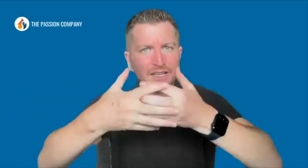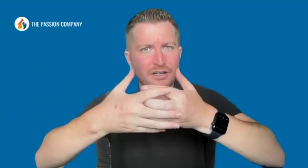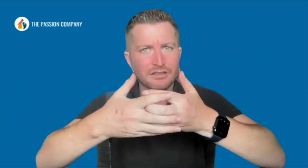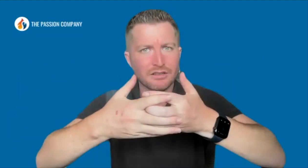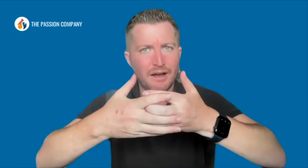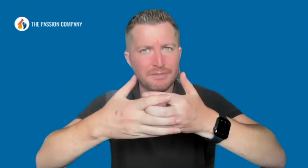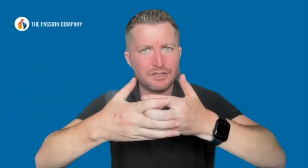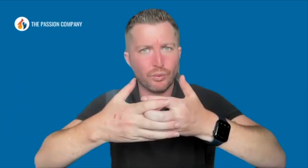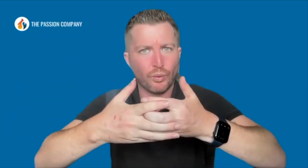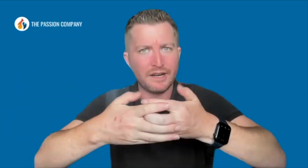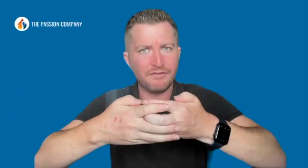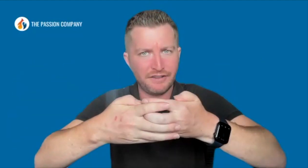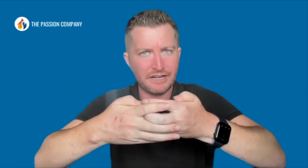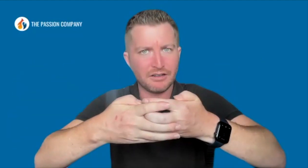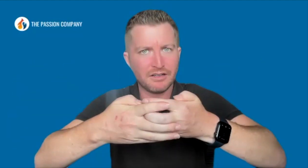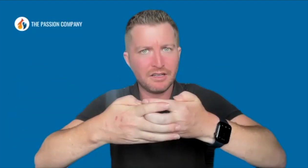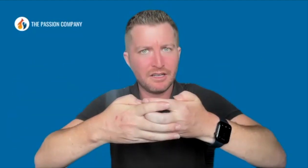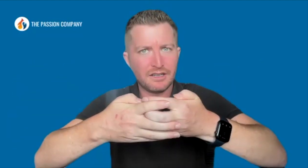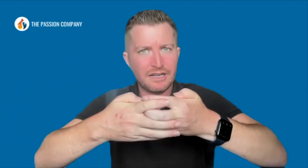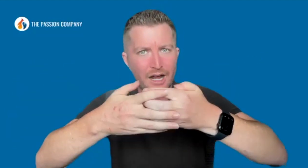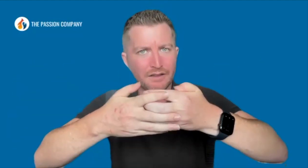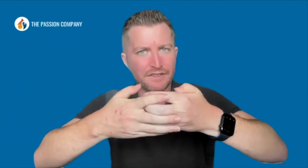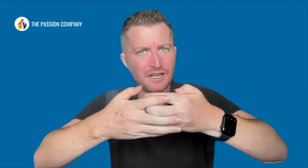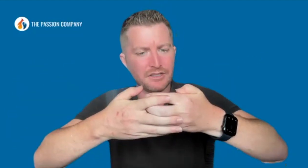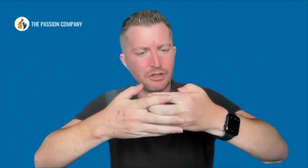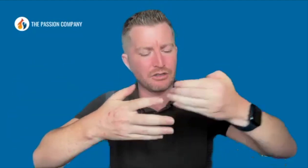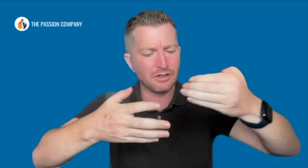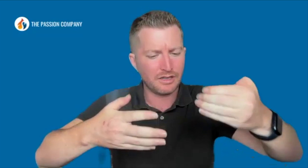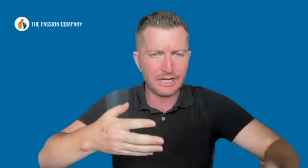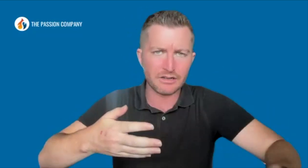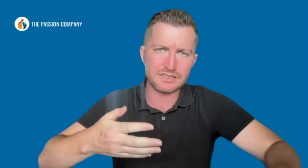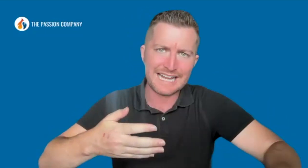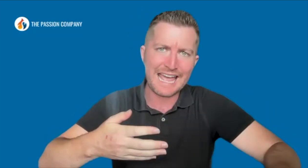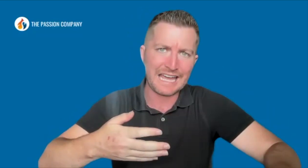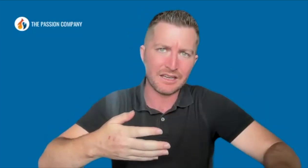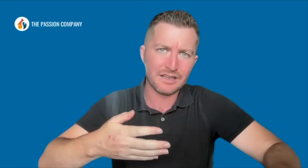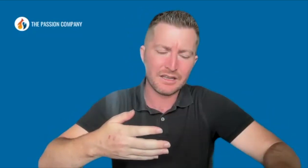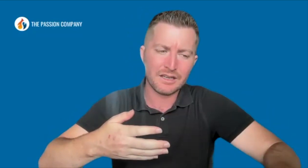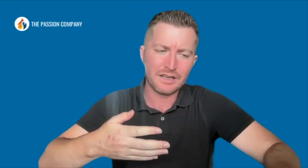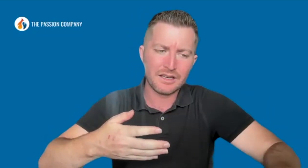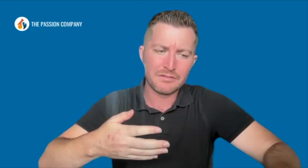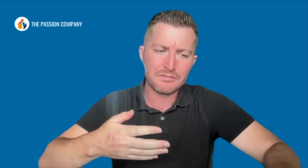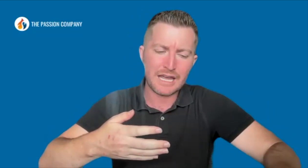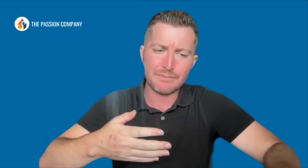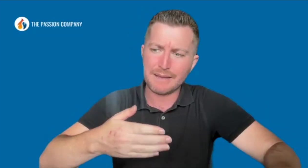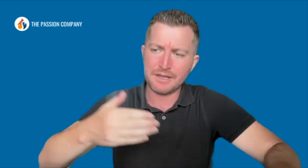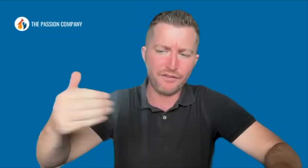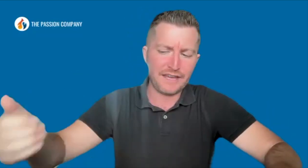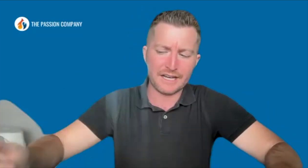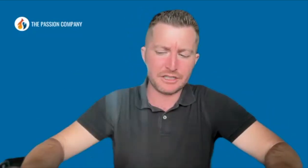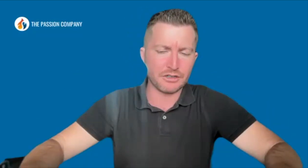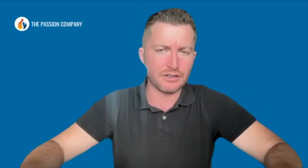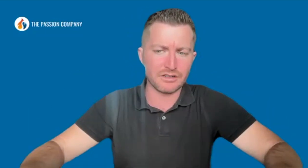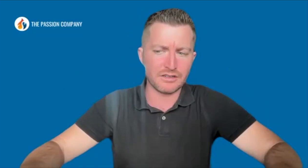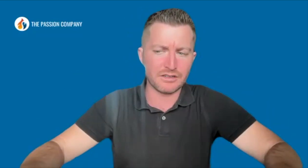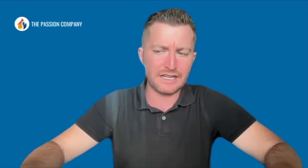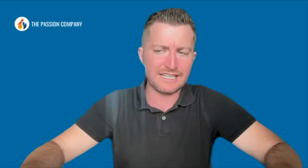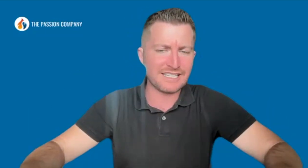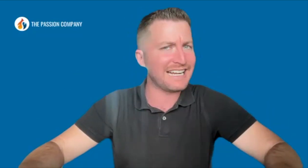conglomed into one fear, now all of a sudden you're here today, and maybe the failure isn't as